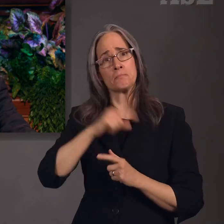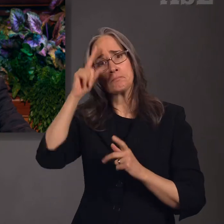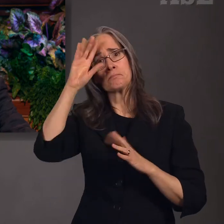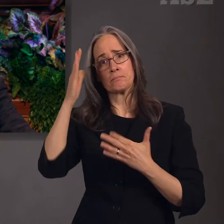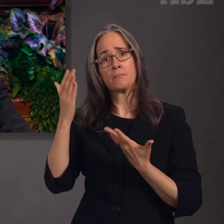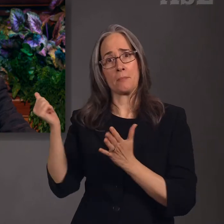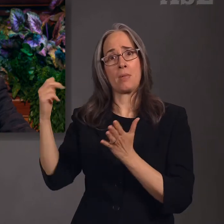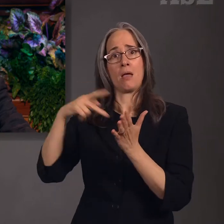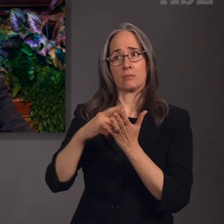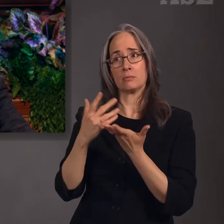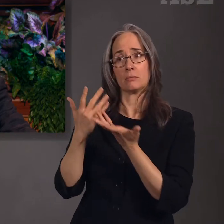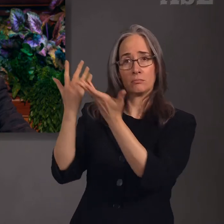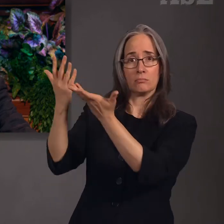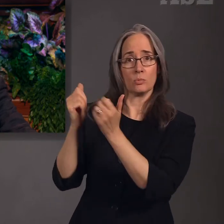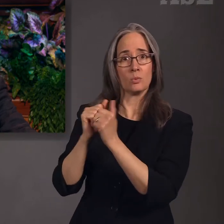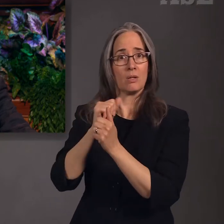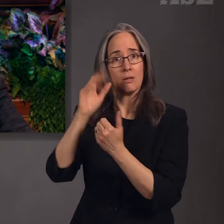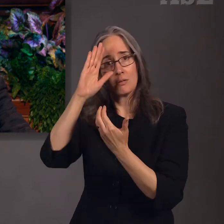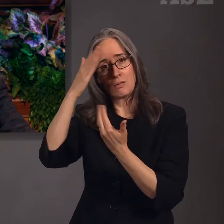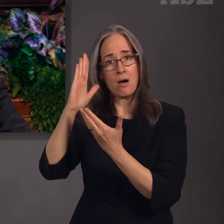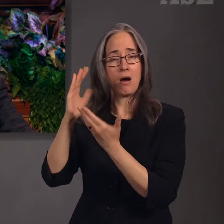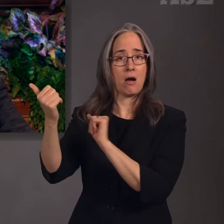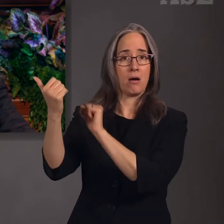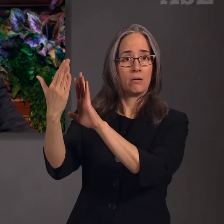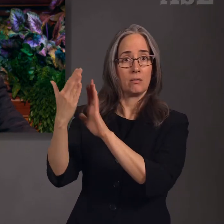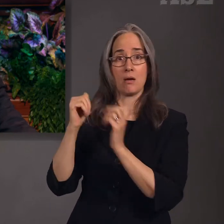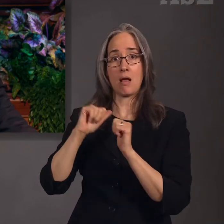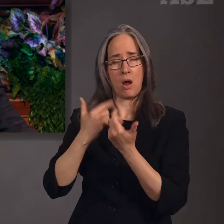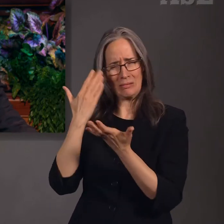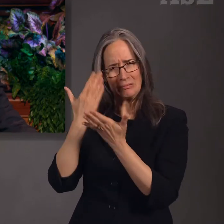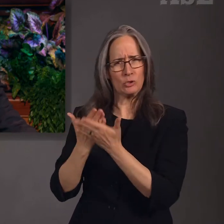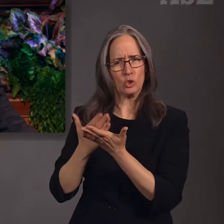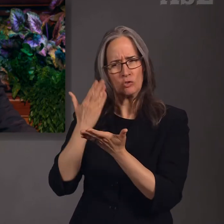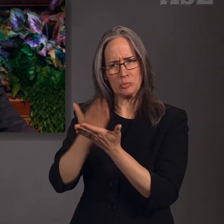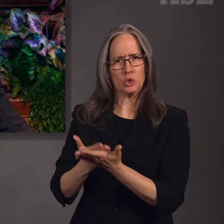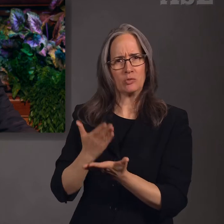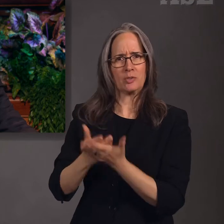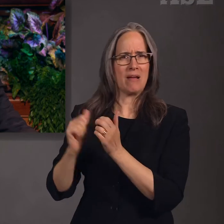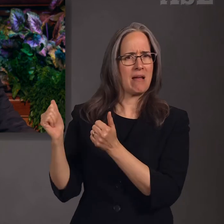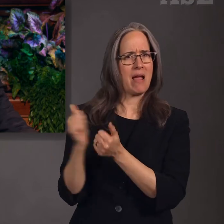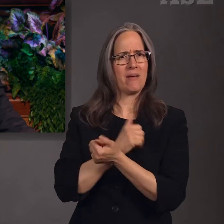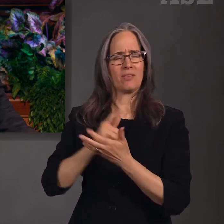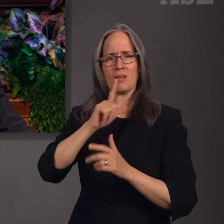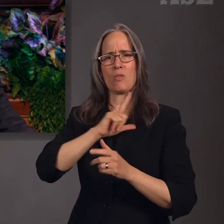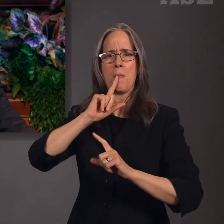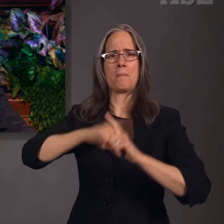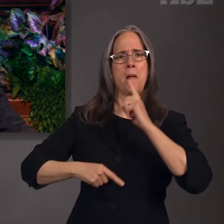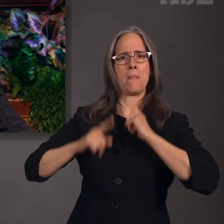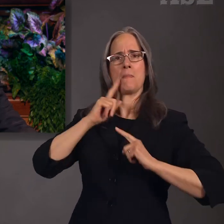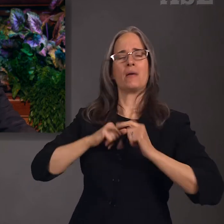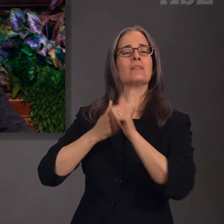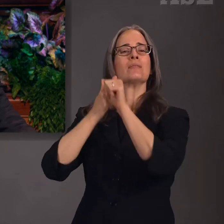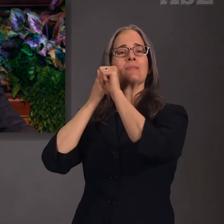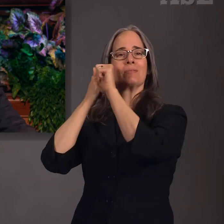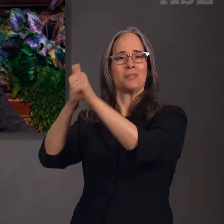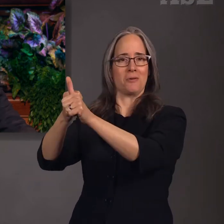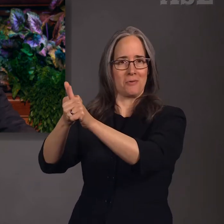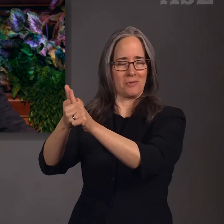presence by proving that we will do all things whatsoever the Lord our God shall command us.